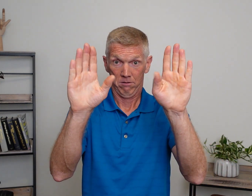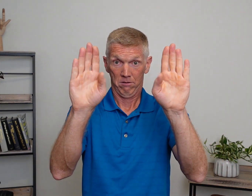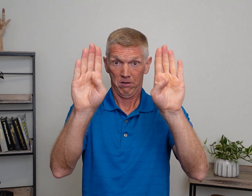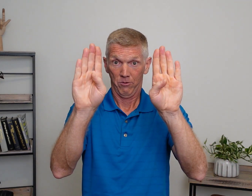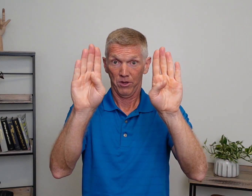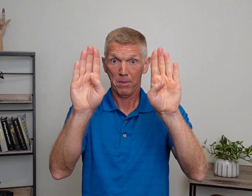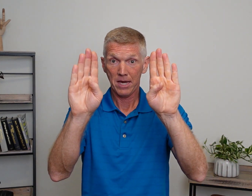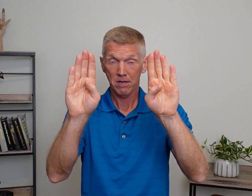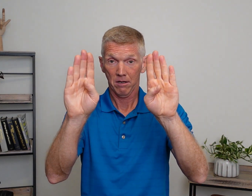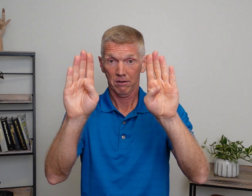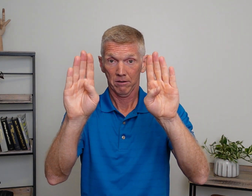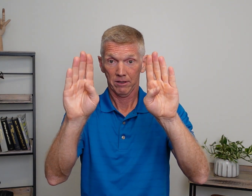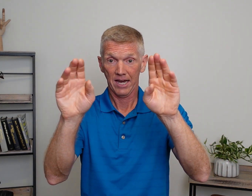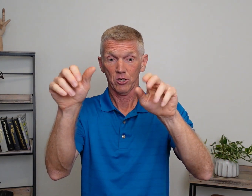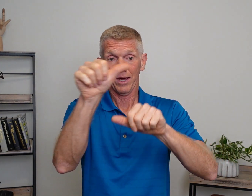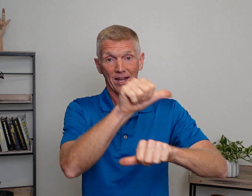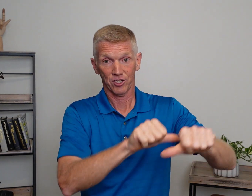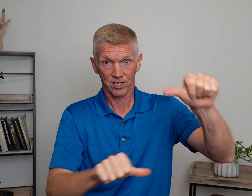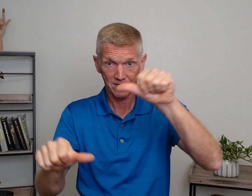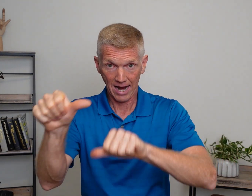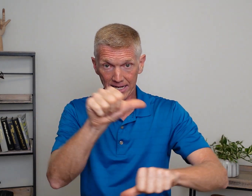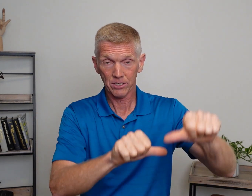with a B. Okay? So, we have science.